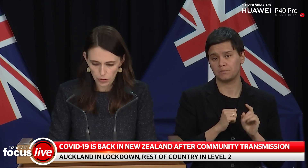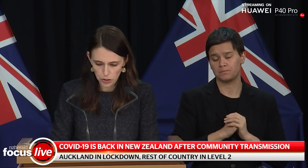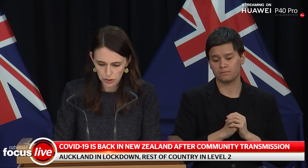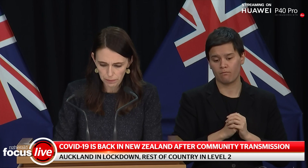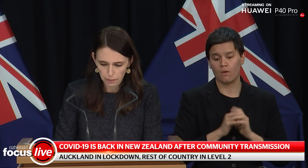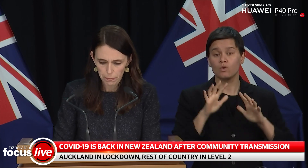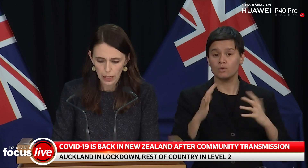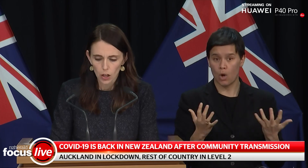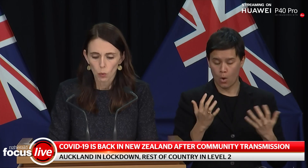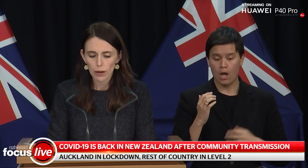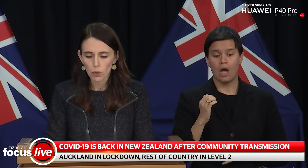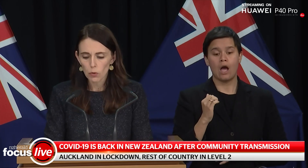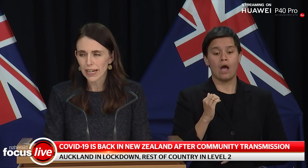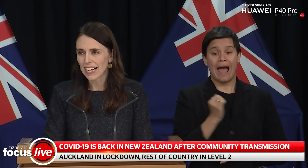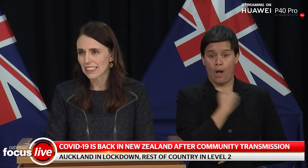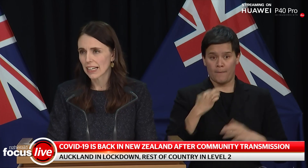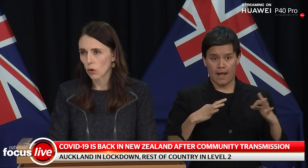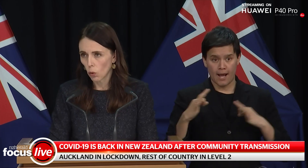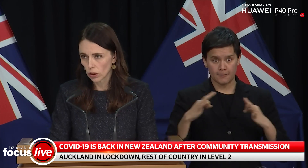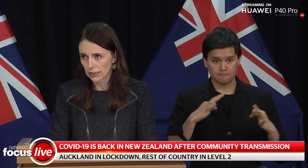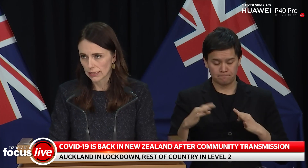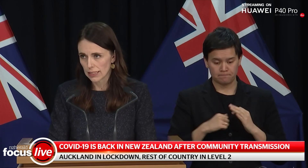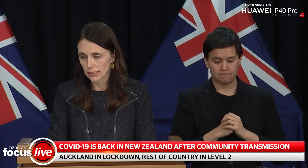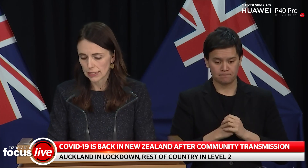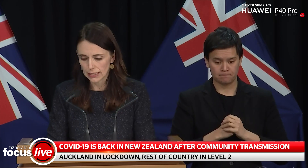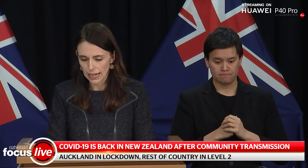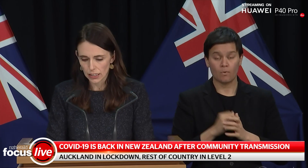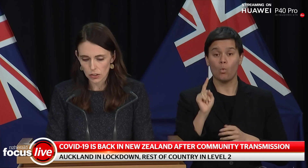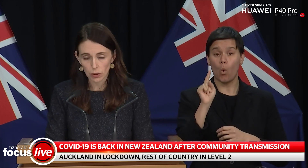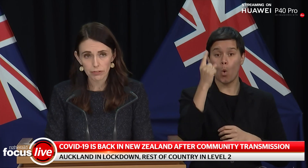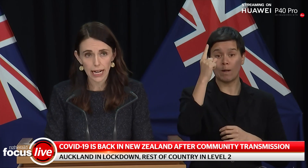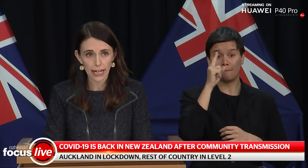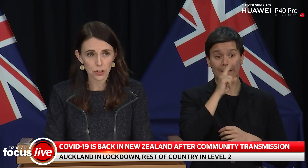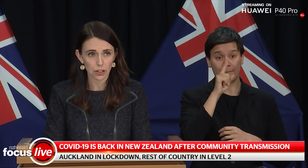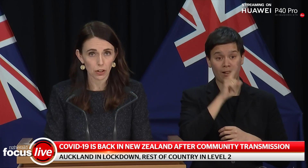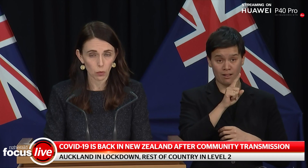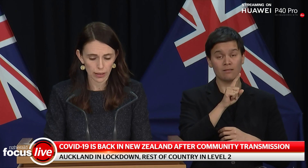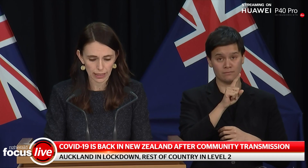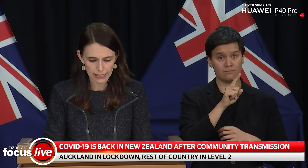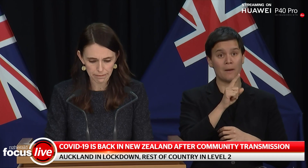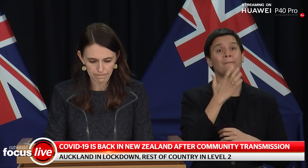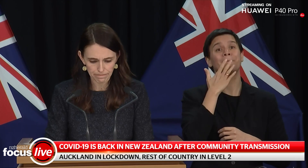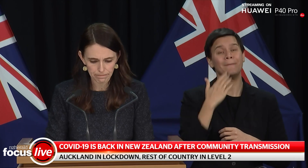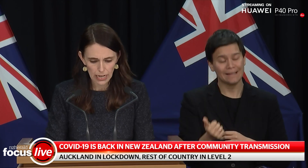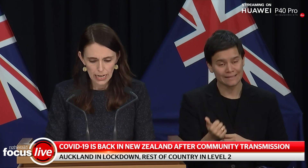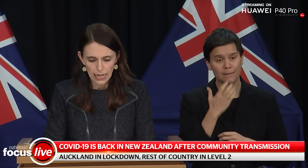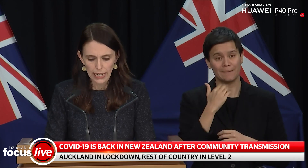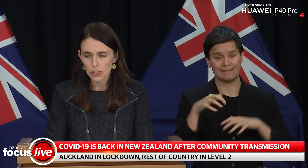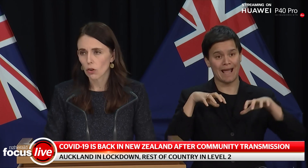approach, we will be asking Aucklanders to take swift action with us.